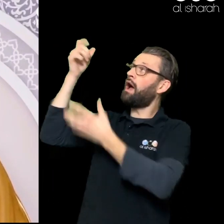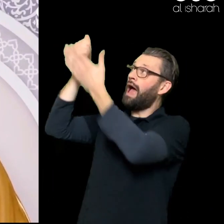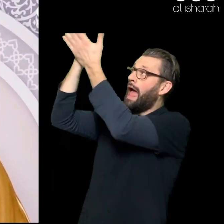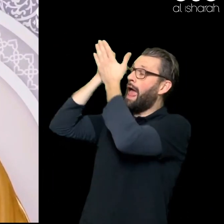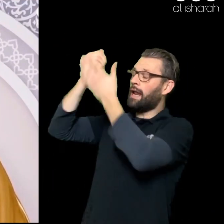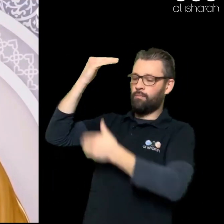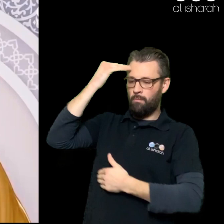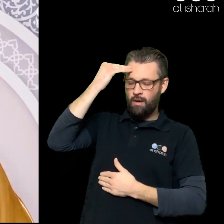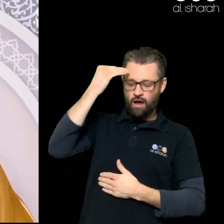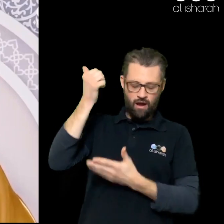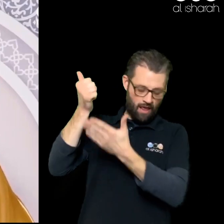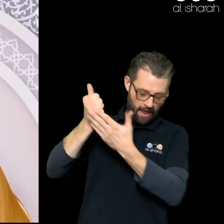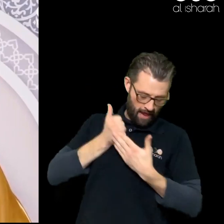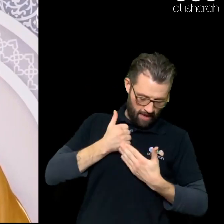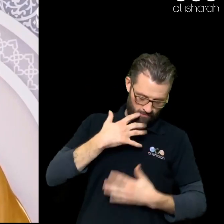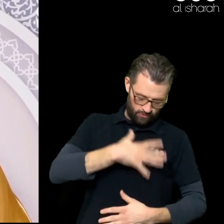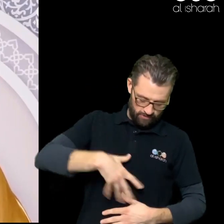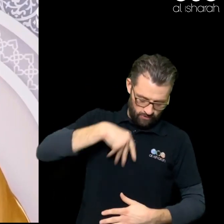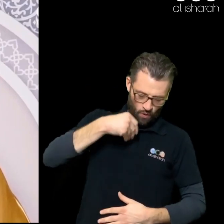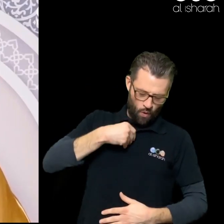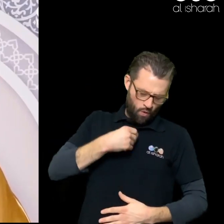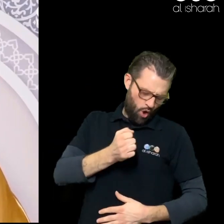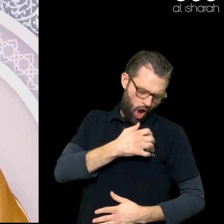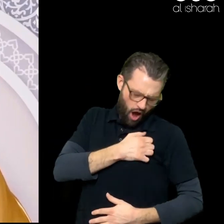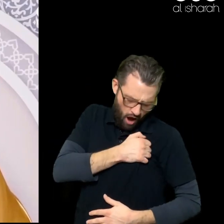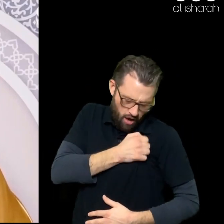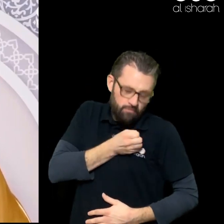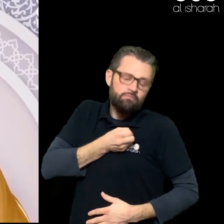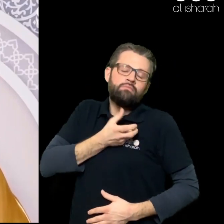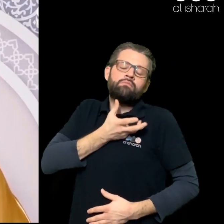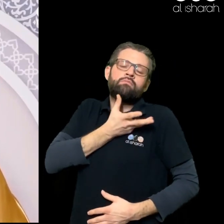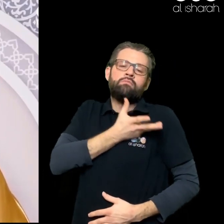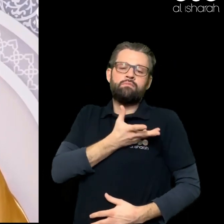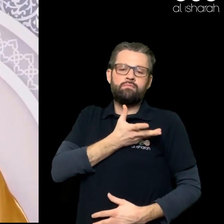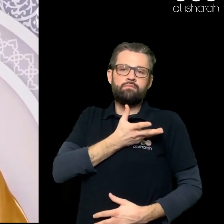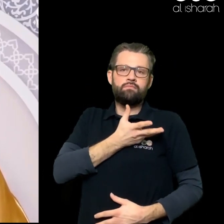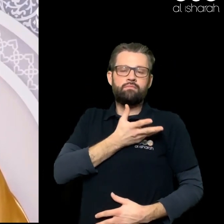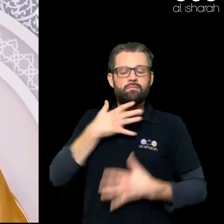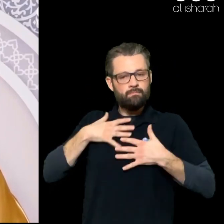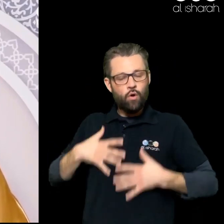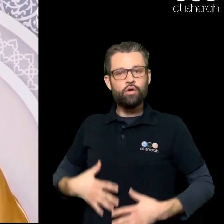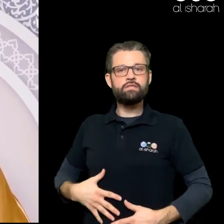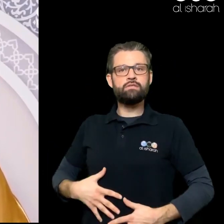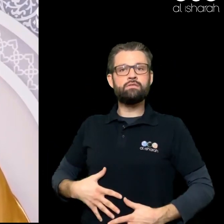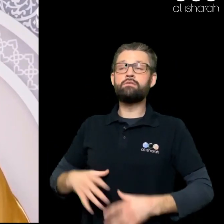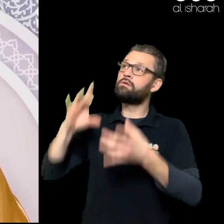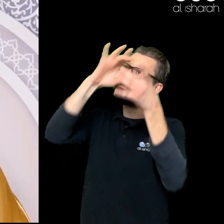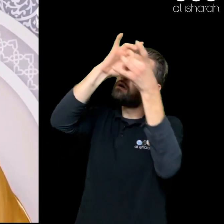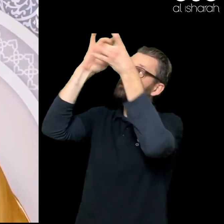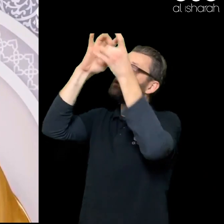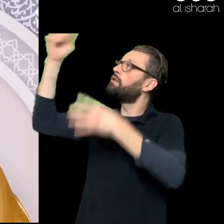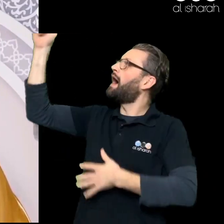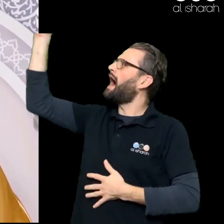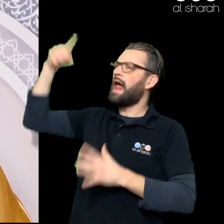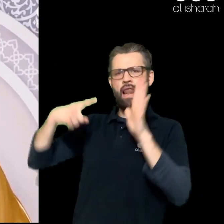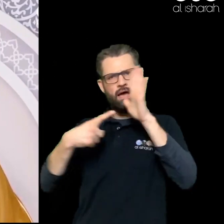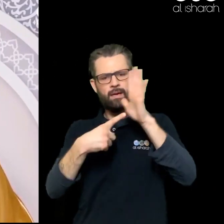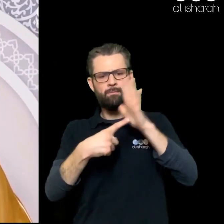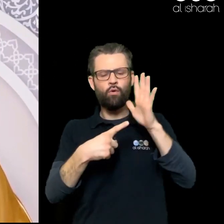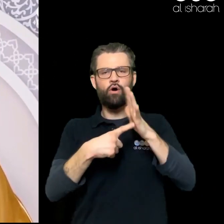Your heart And your body Subhanallah So develop That relationship With Allah Learn to discipline Yourself Do you think The rules Of Islam